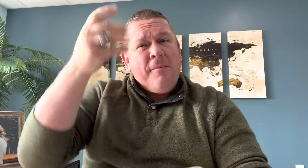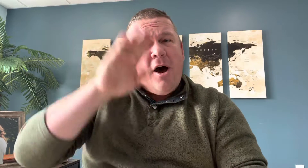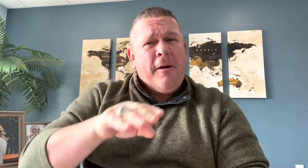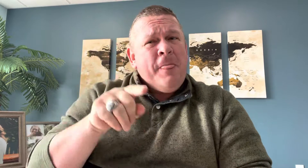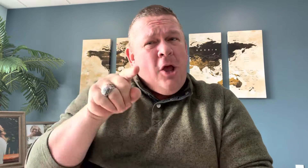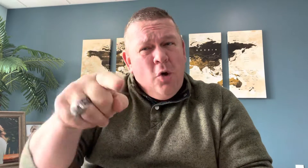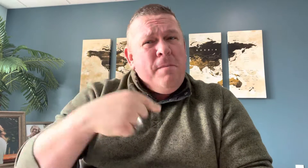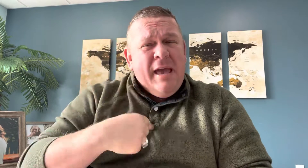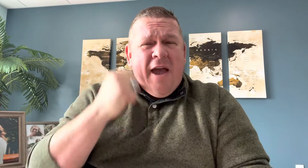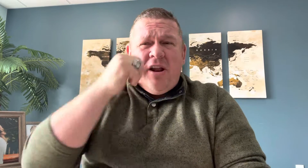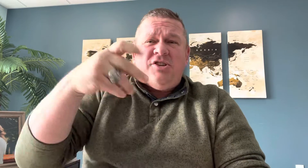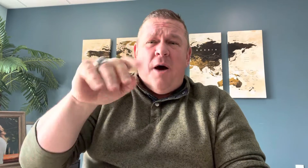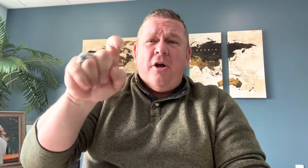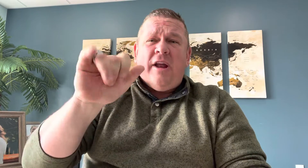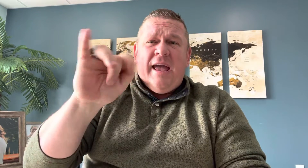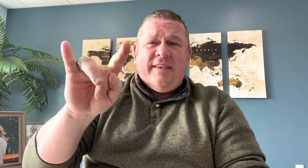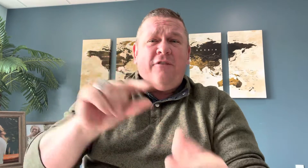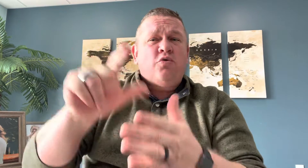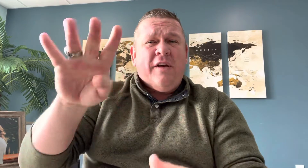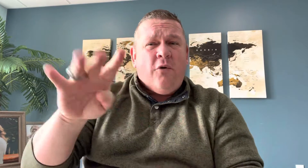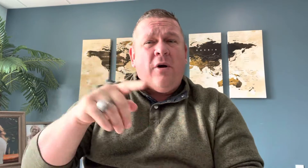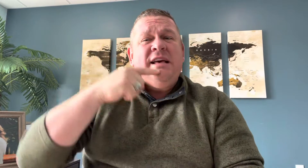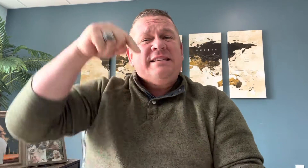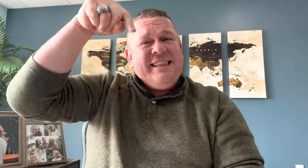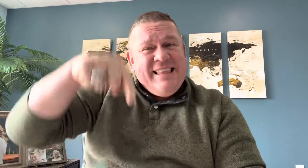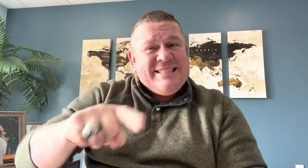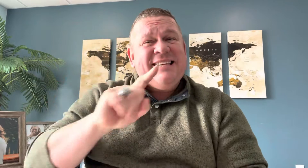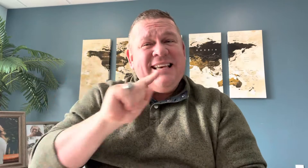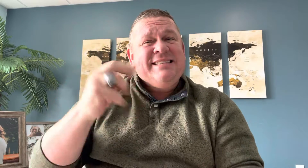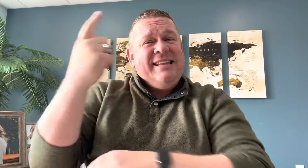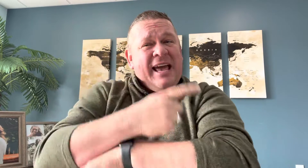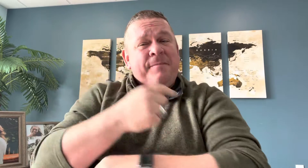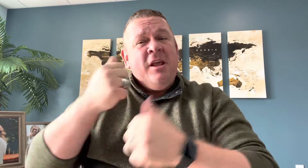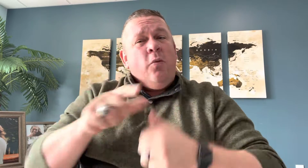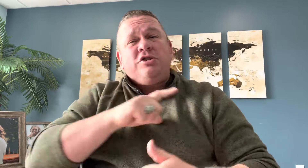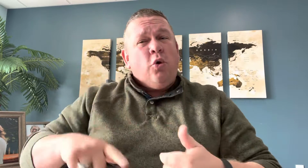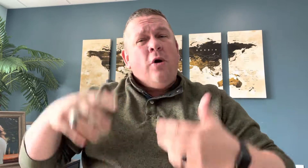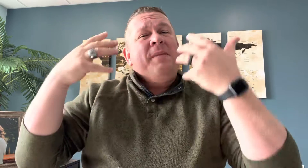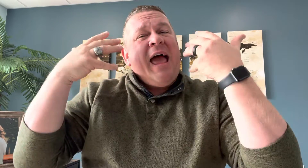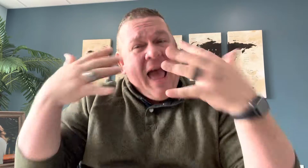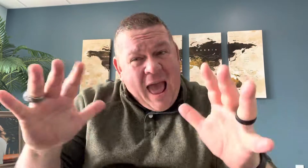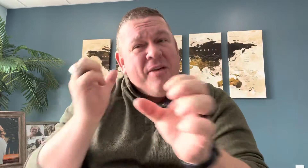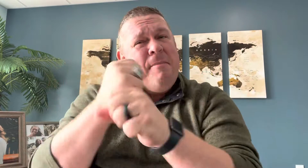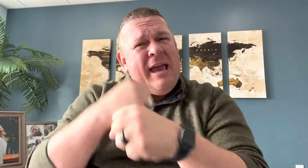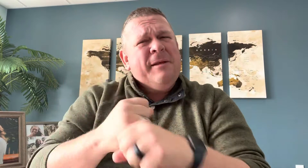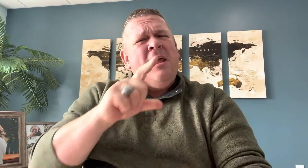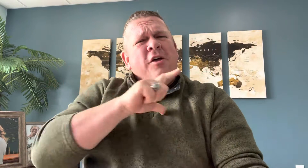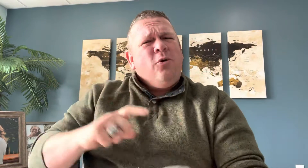God. You and me every day. Psalm 118 verse 24 says, this is the day which the Lord hath made. The Lord